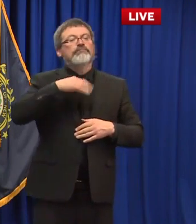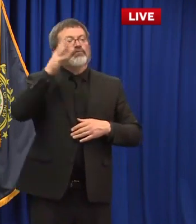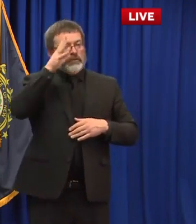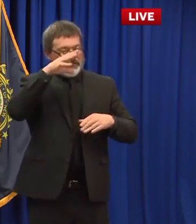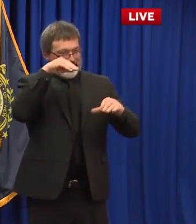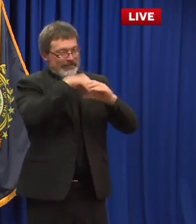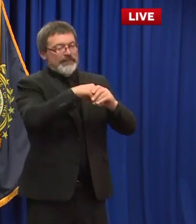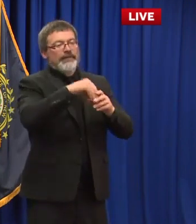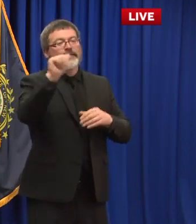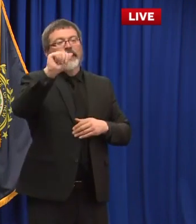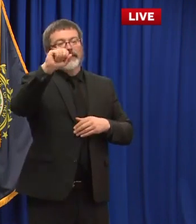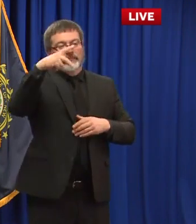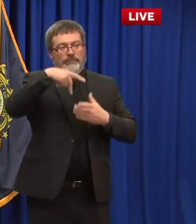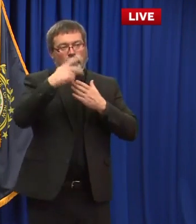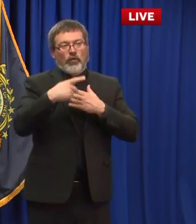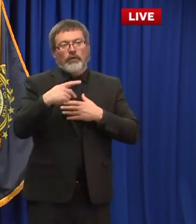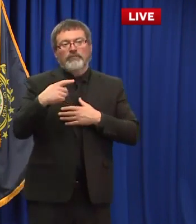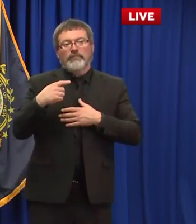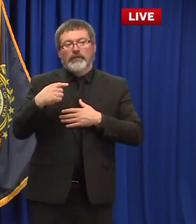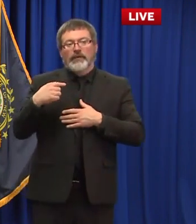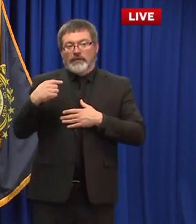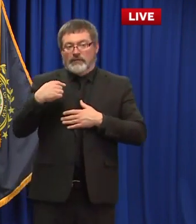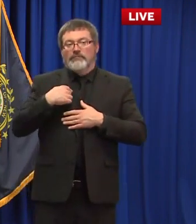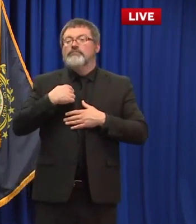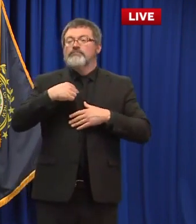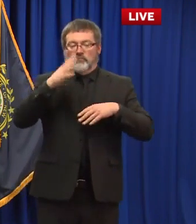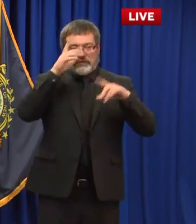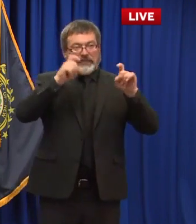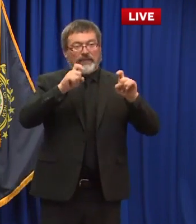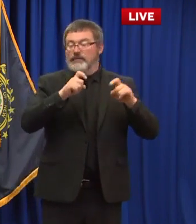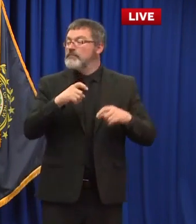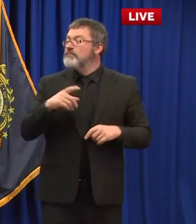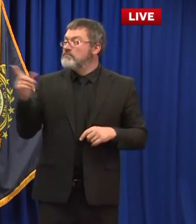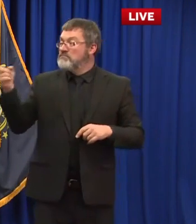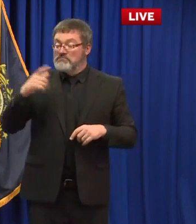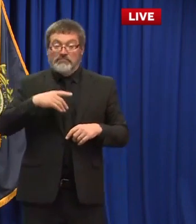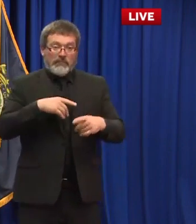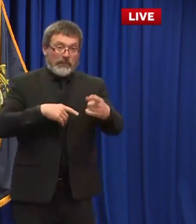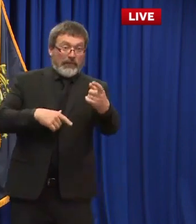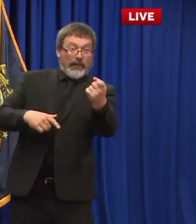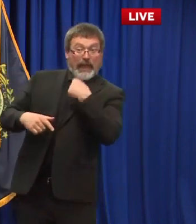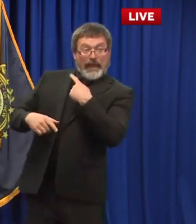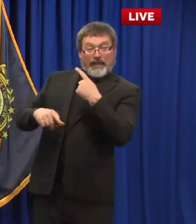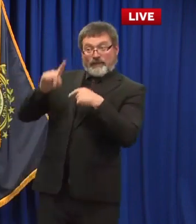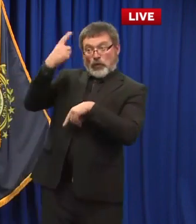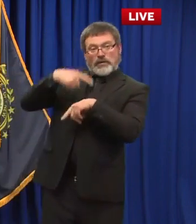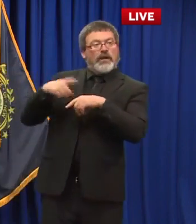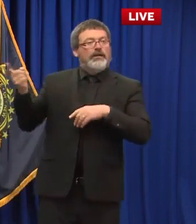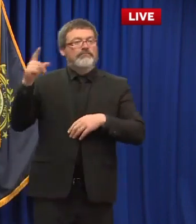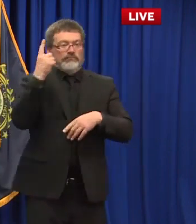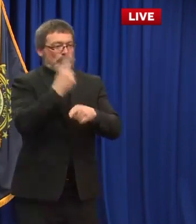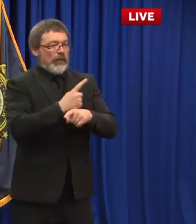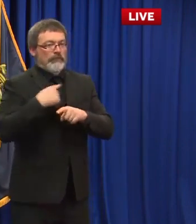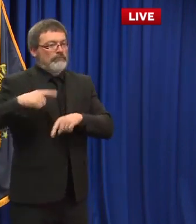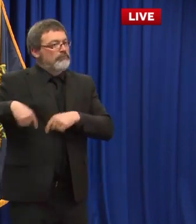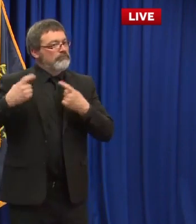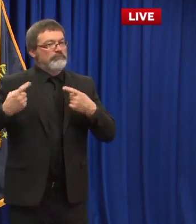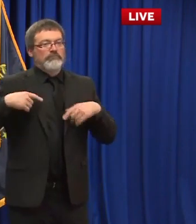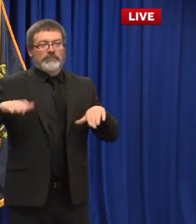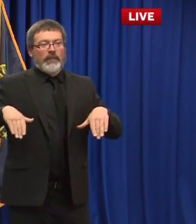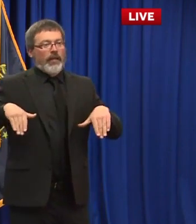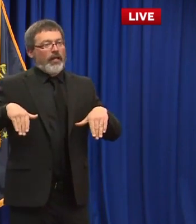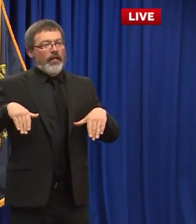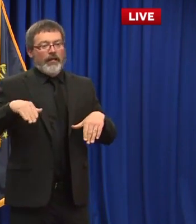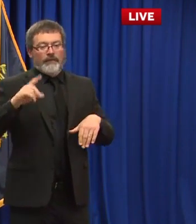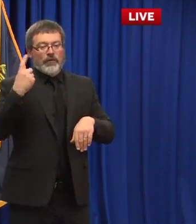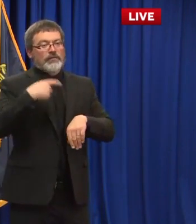tested so we want to encourage everybody yeah i haven't been tested i'm pretty healthy stock so i'm asymptomatic so you